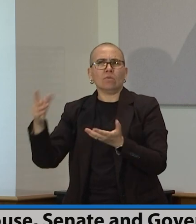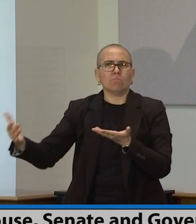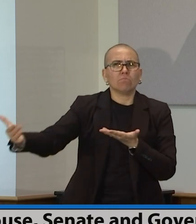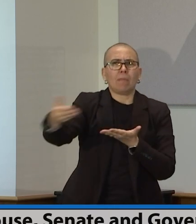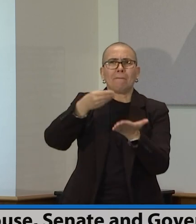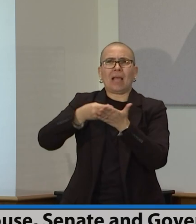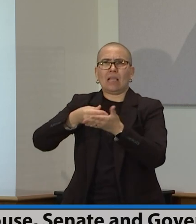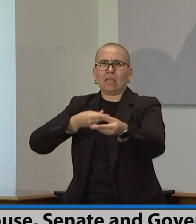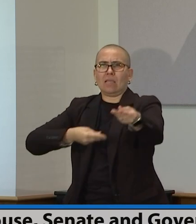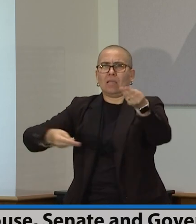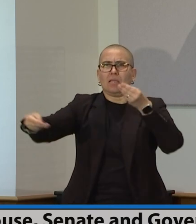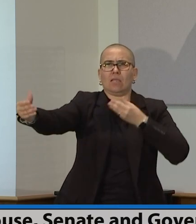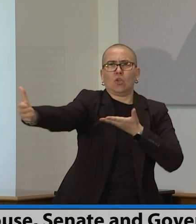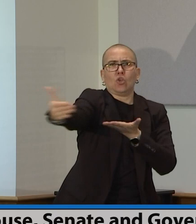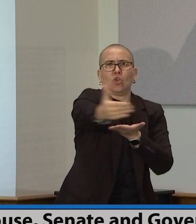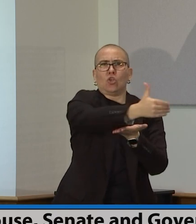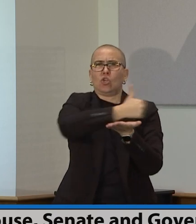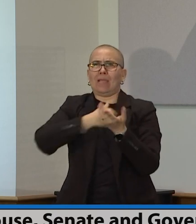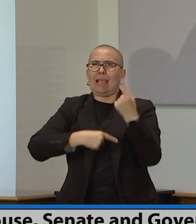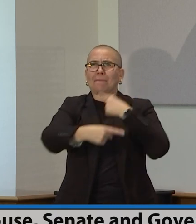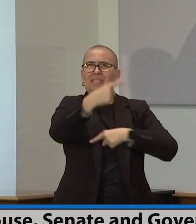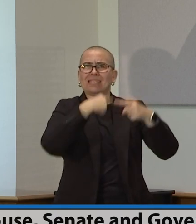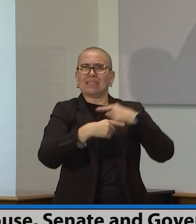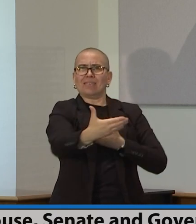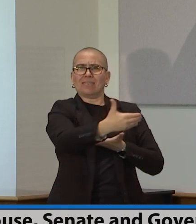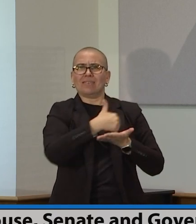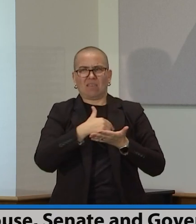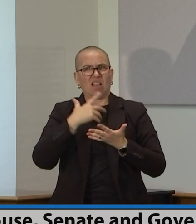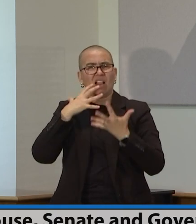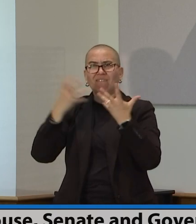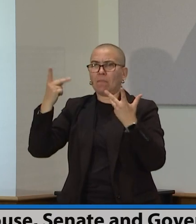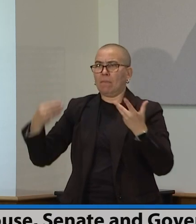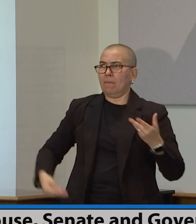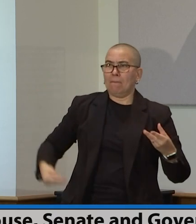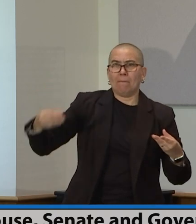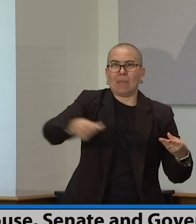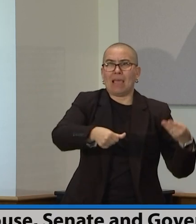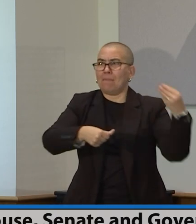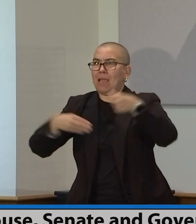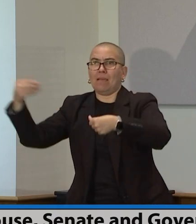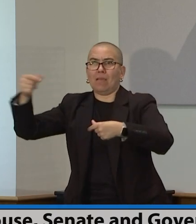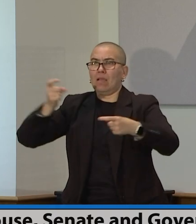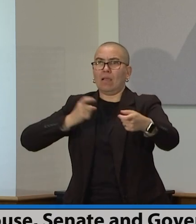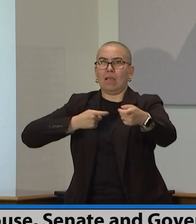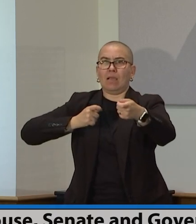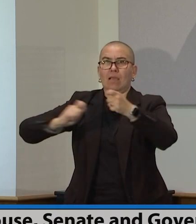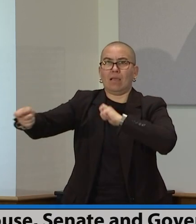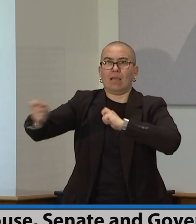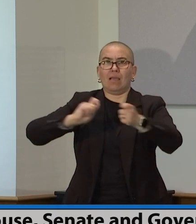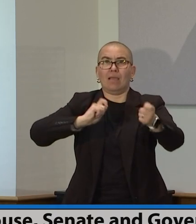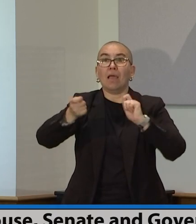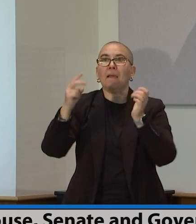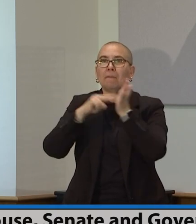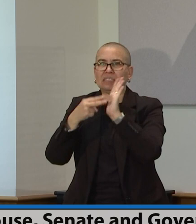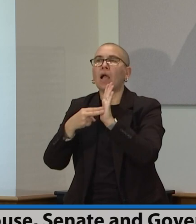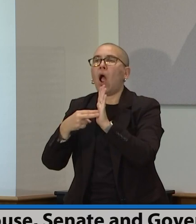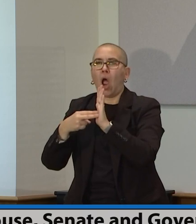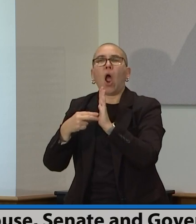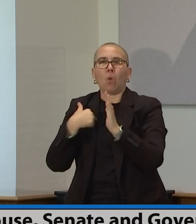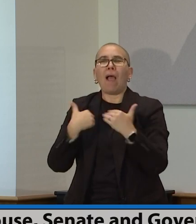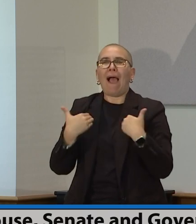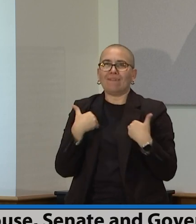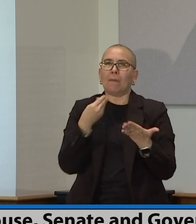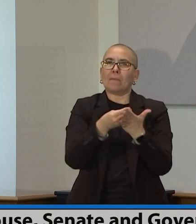into the state. A lot of people are spending a lot more money. We're going to have more revenues coming in. So we're just taking a pause there, but, uh,